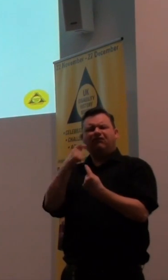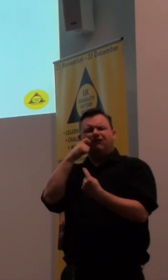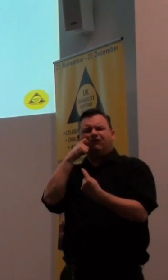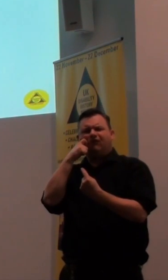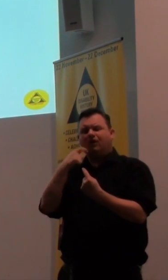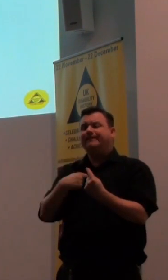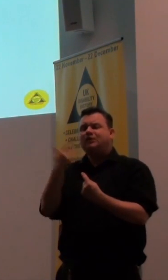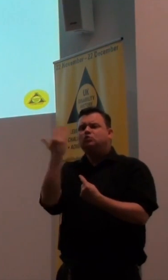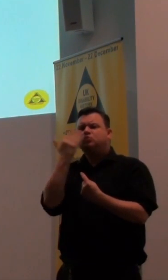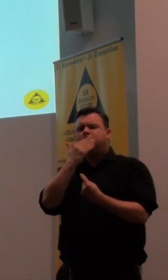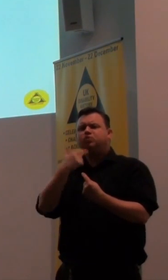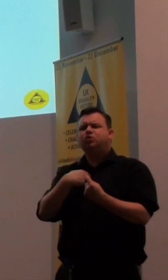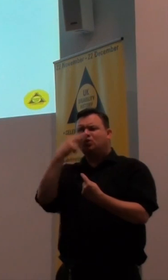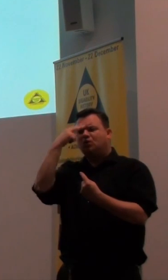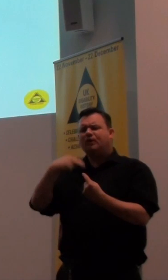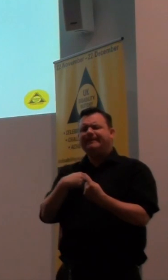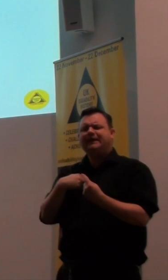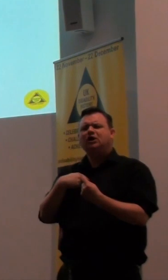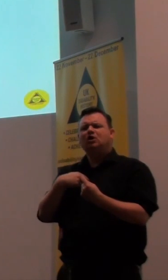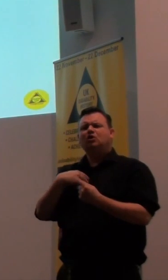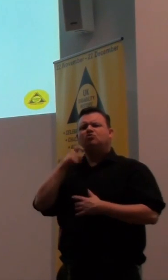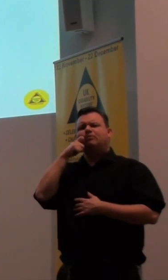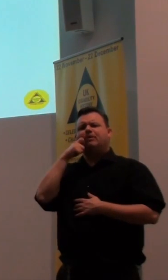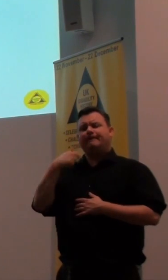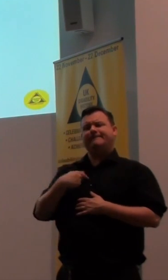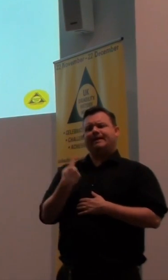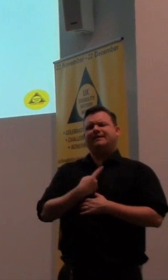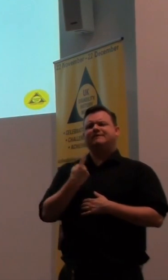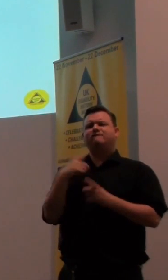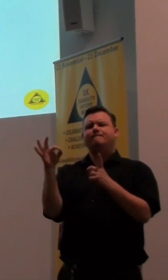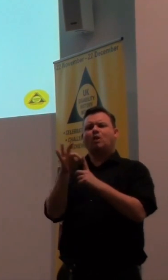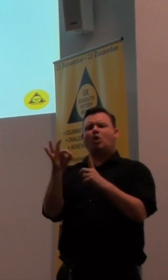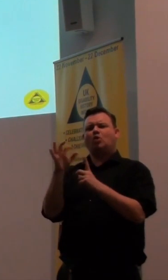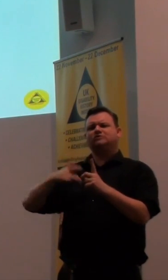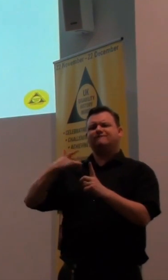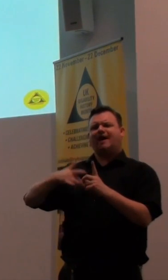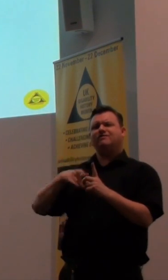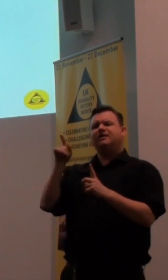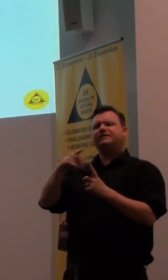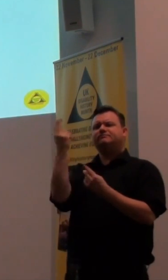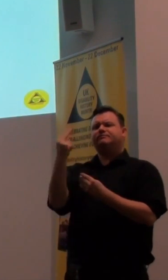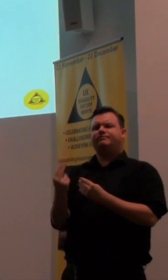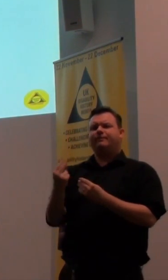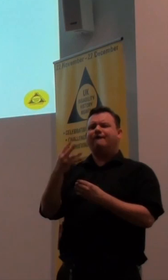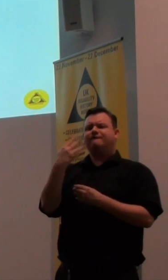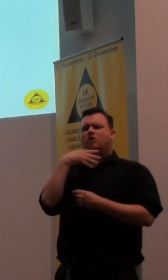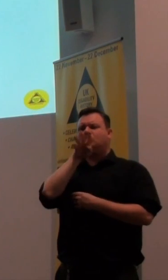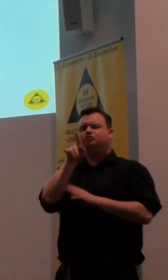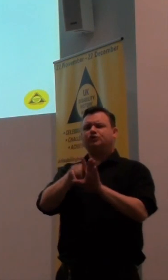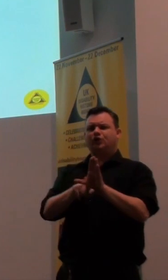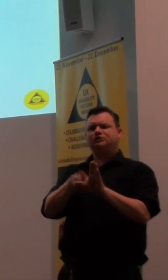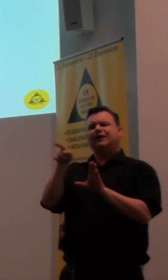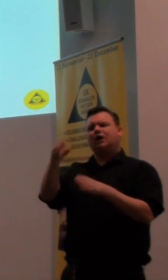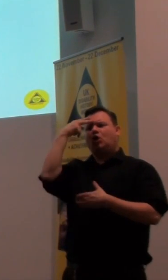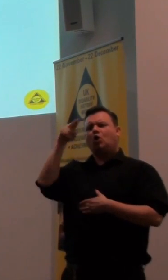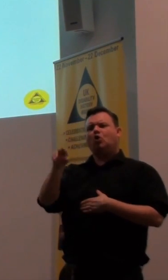was called a cripple at school. I'm also a failure survivor. But this painting, 400 years old by Bruegel, is also called The Cripples,